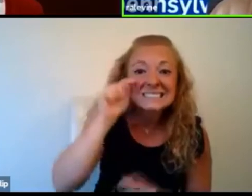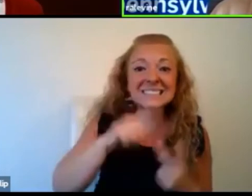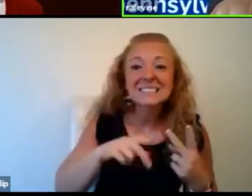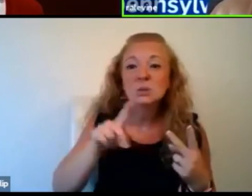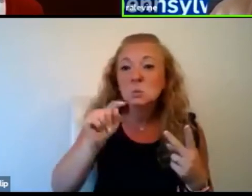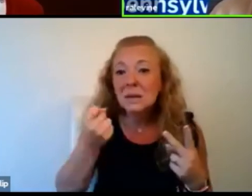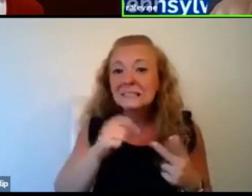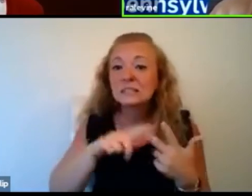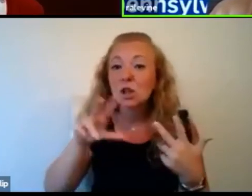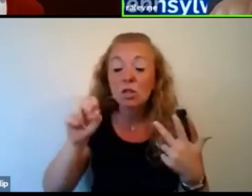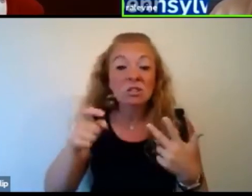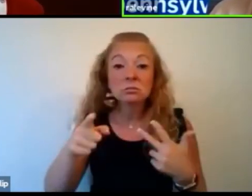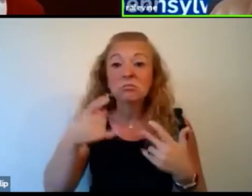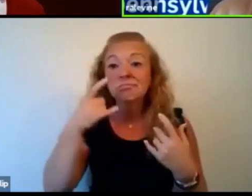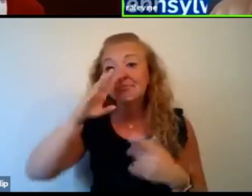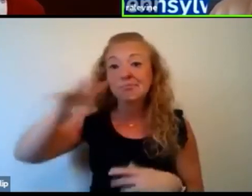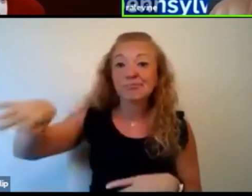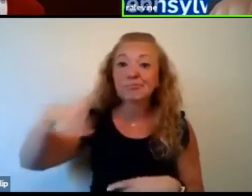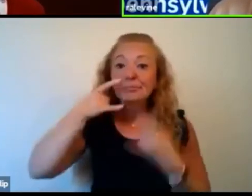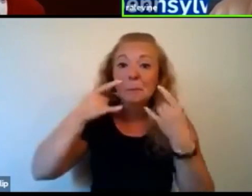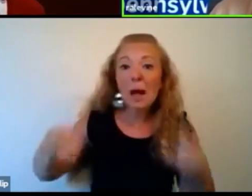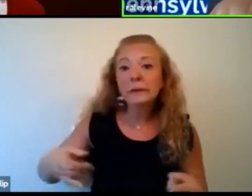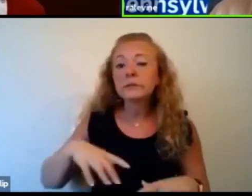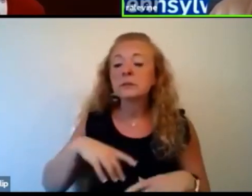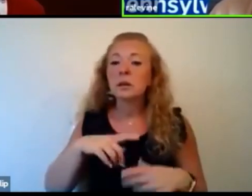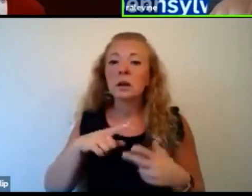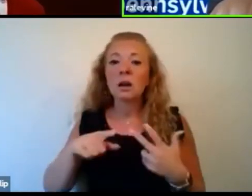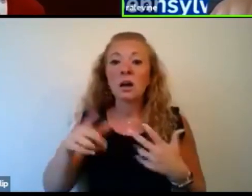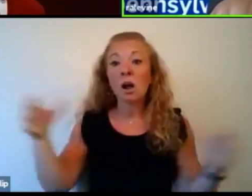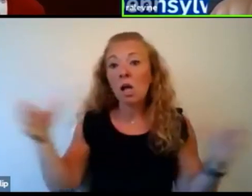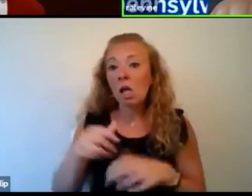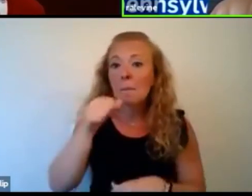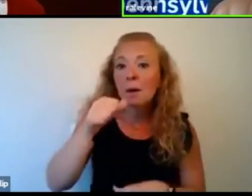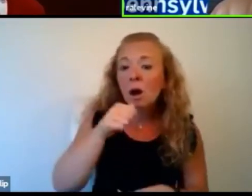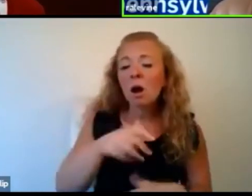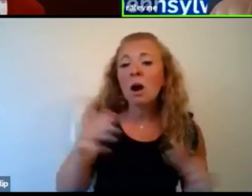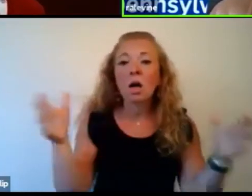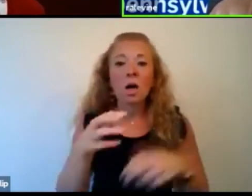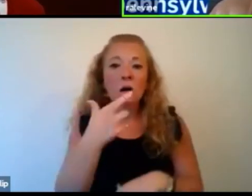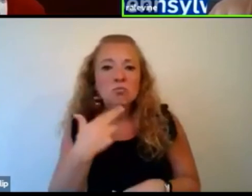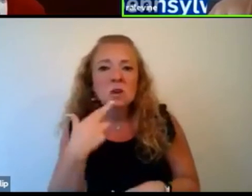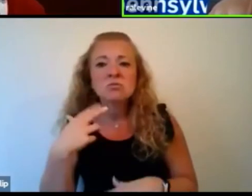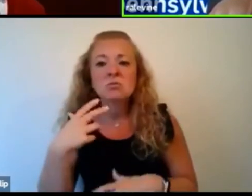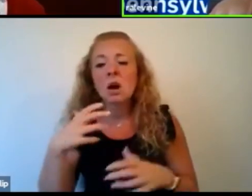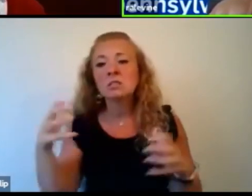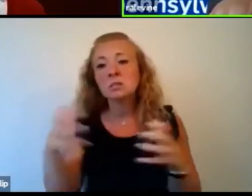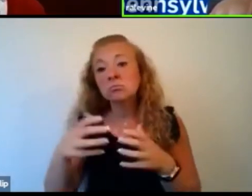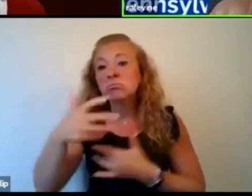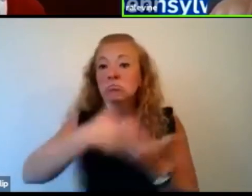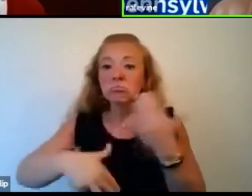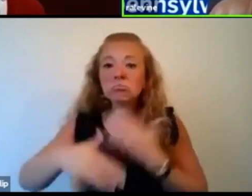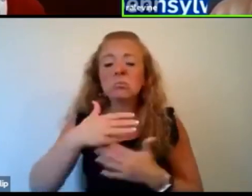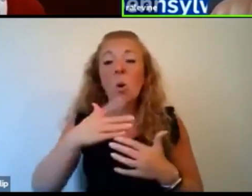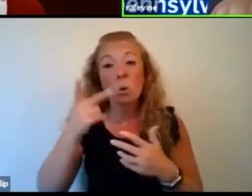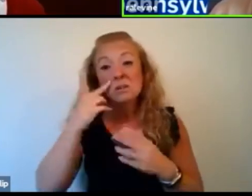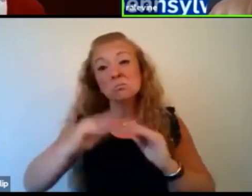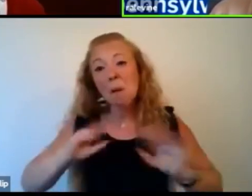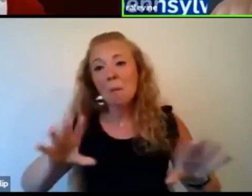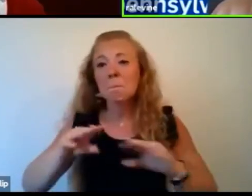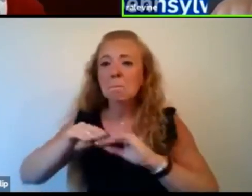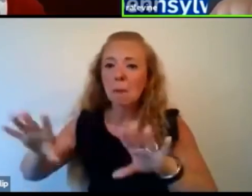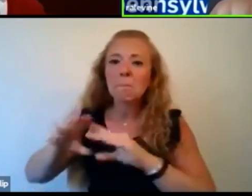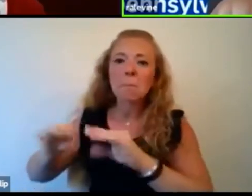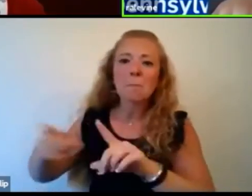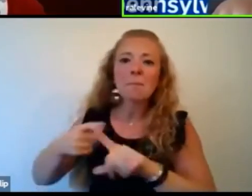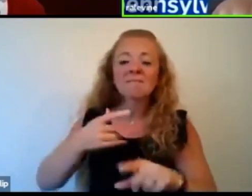are not wearing masks, who are congregating in restaurants or bars or, or congregating in groups. I mean, we've seen outbreaks at birthday parties.